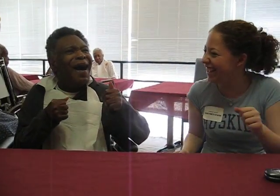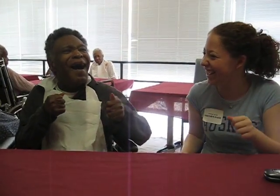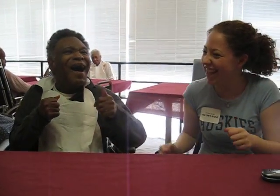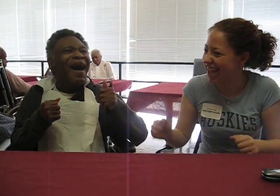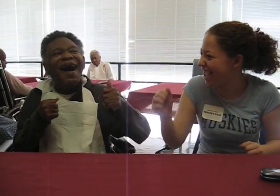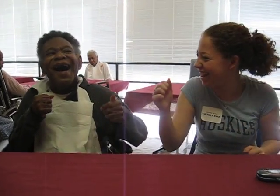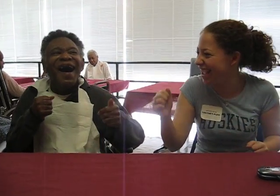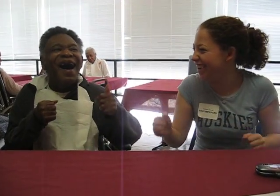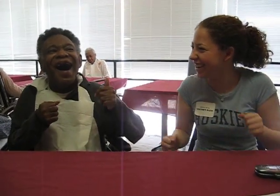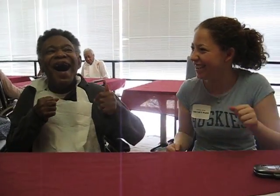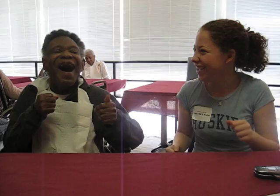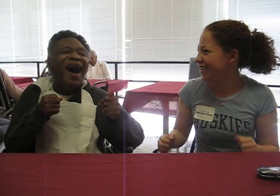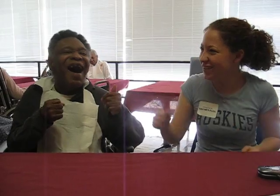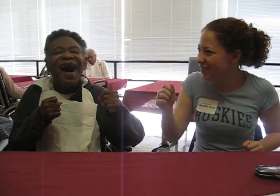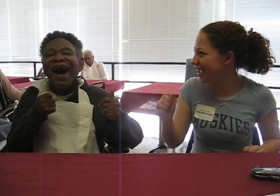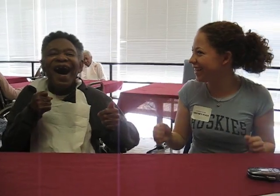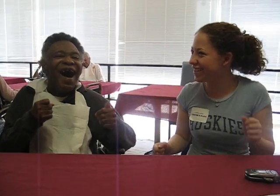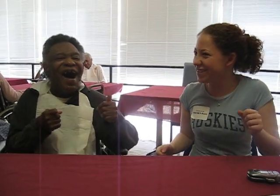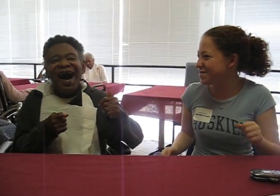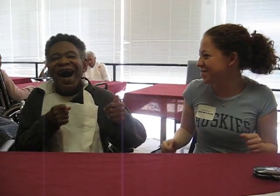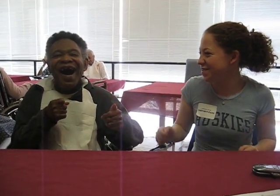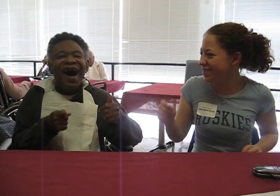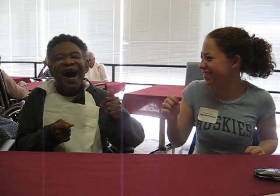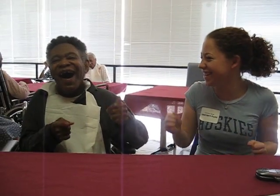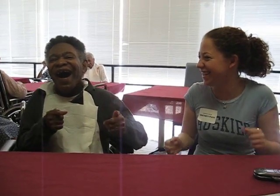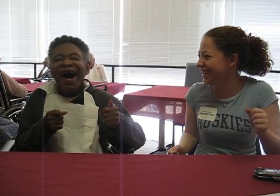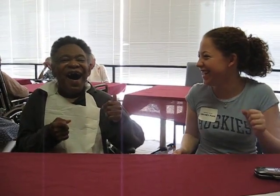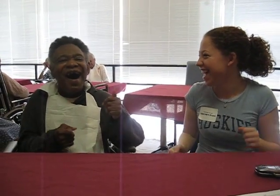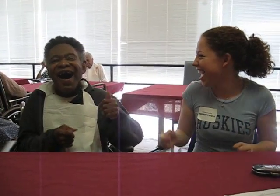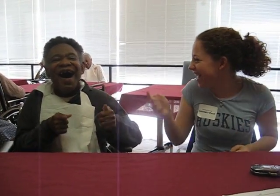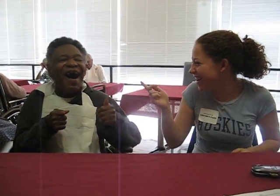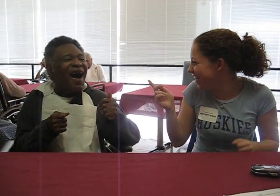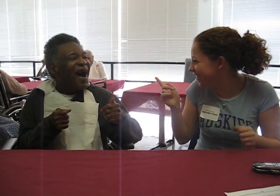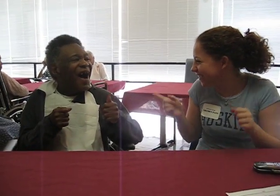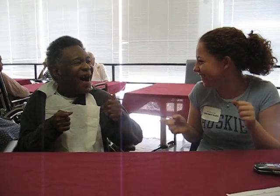Yeah, Larry! You've got those moves. I know you.